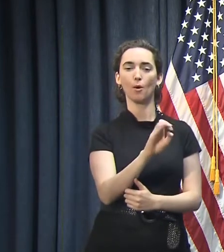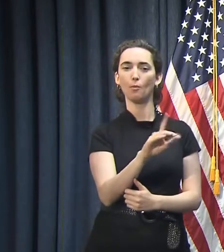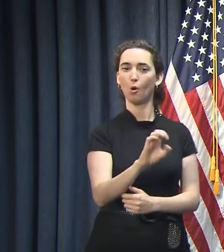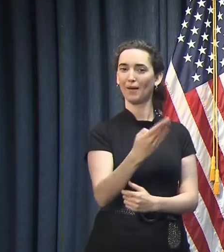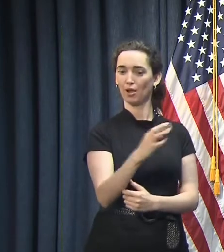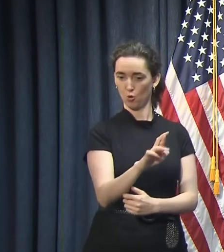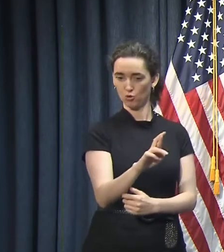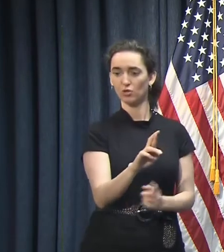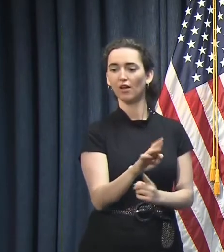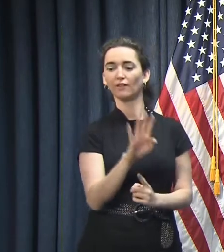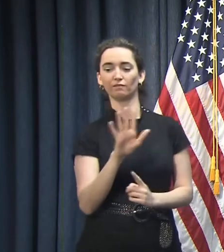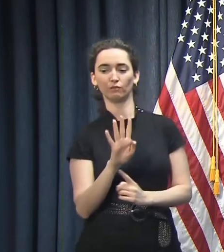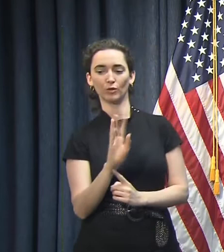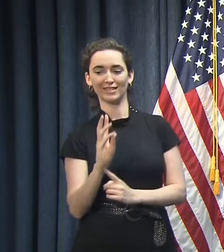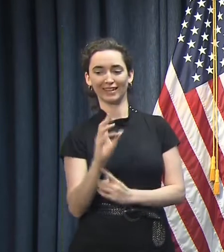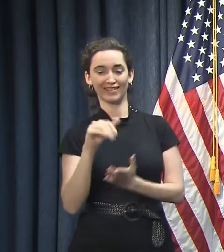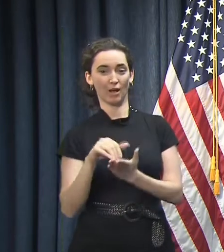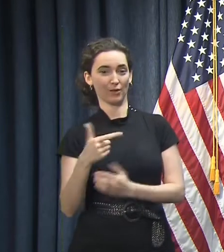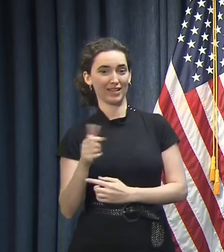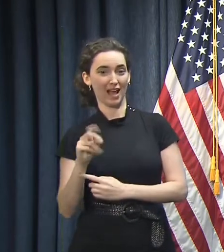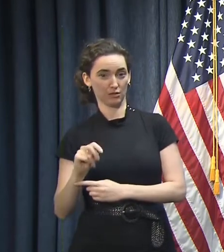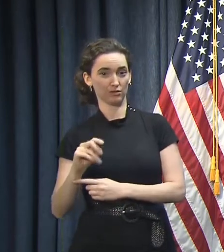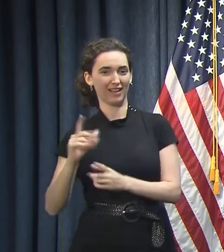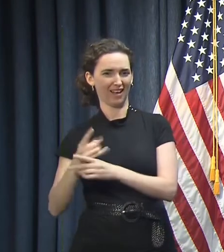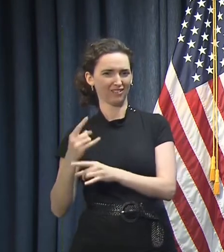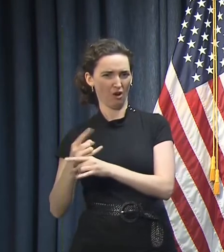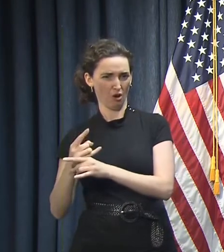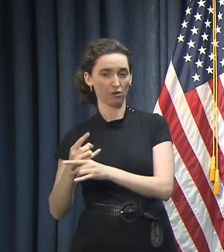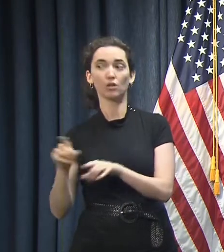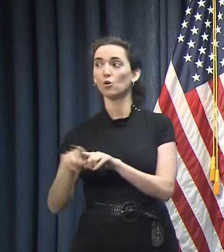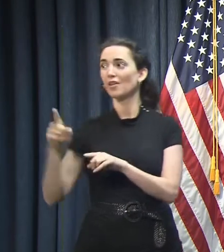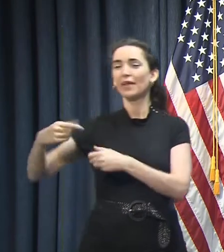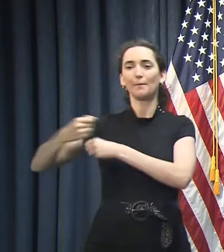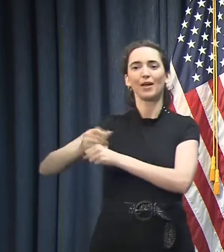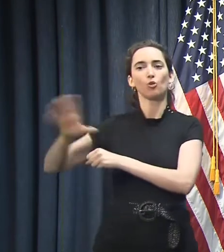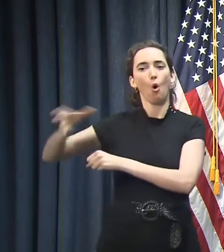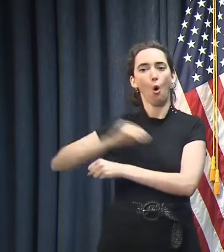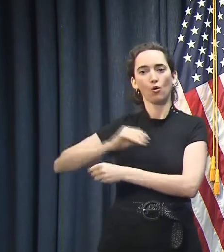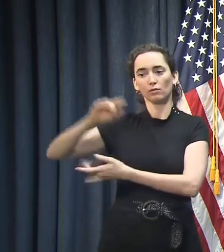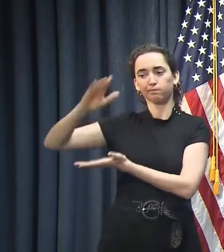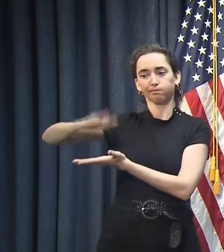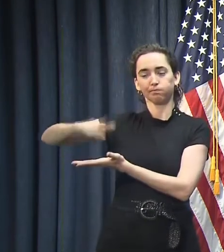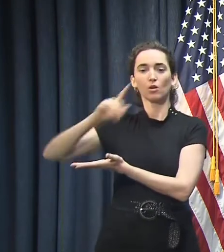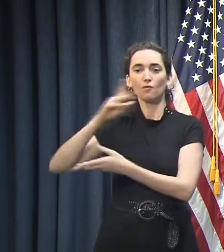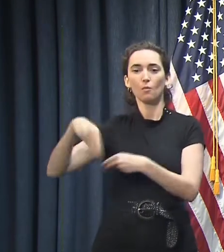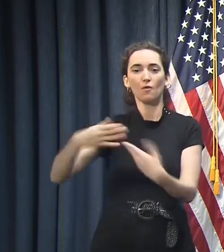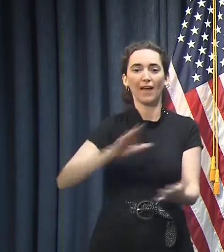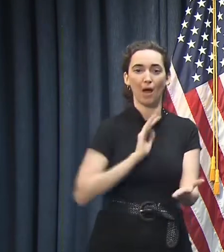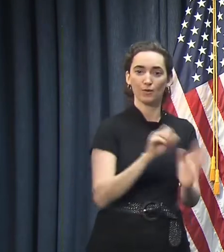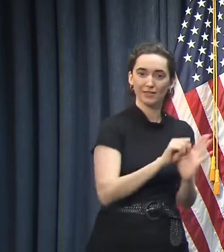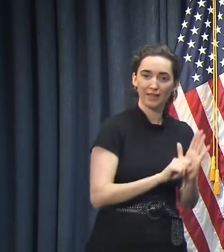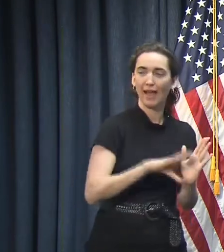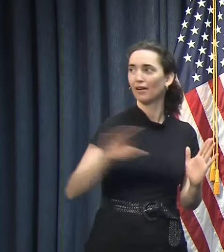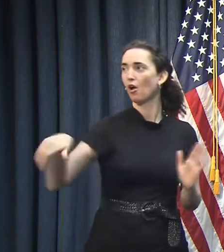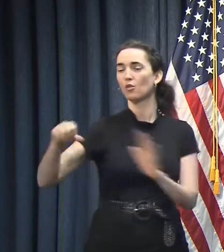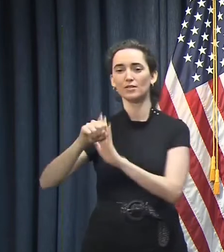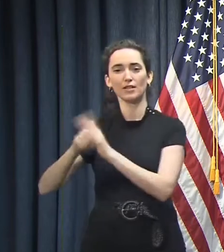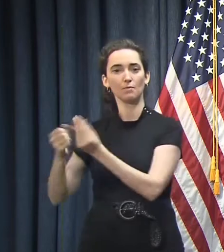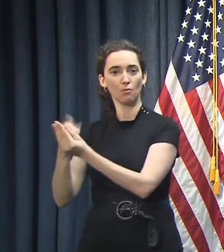isopropyl alcohol. In addition, they've been manufacturing their own medical-grade sanitizer for our state and for other states who need them.